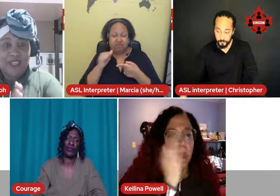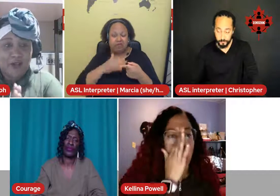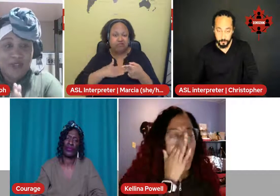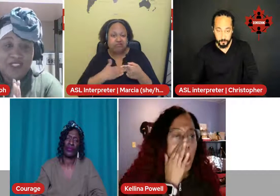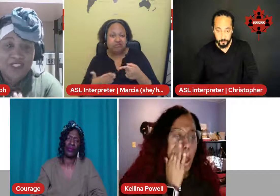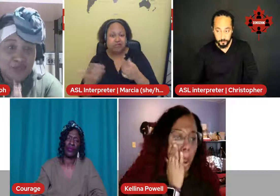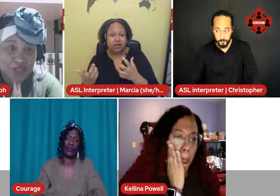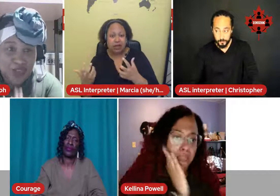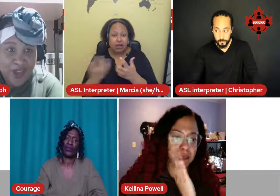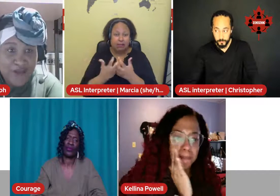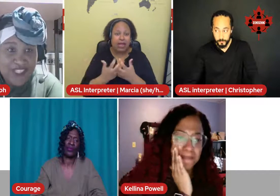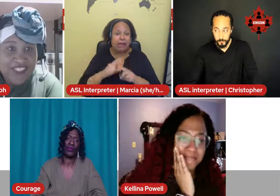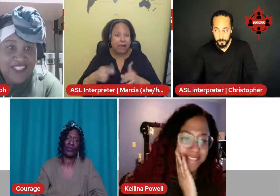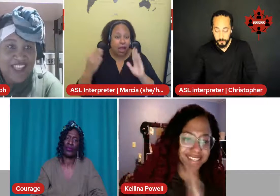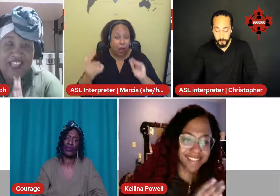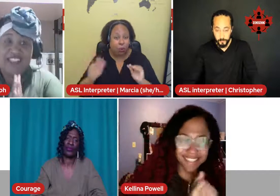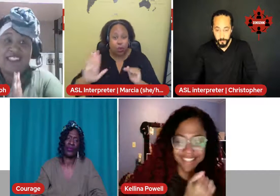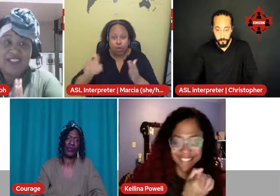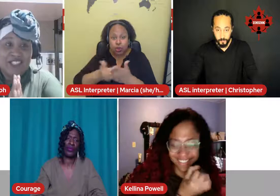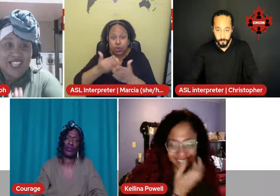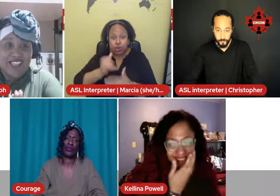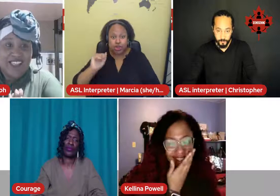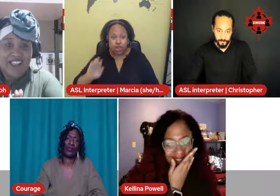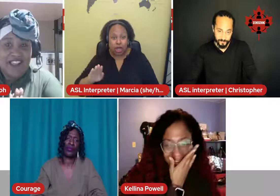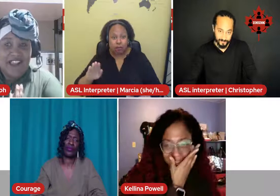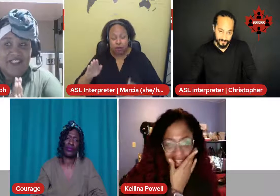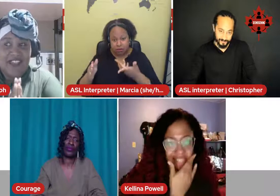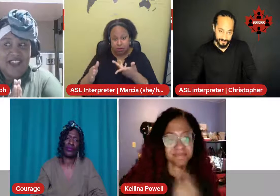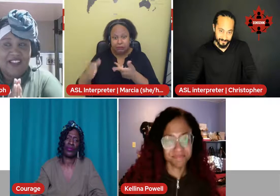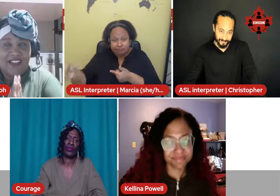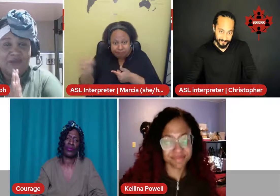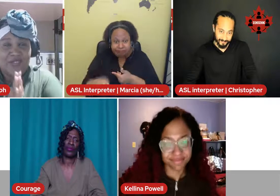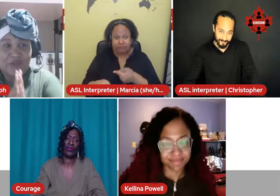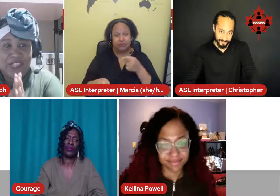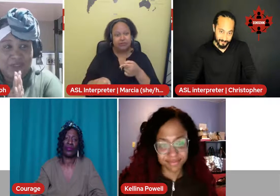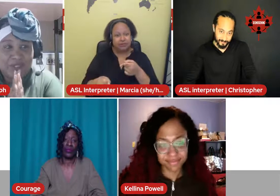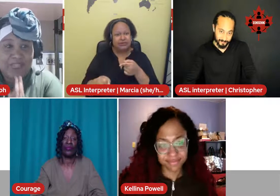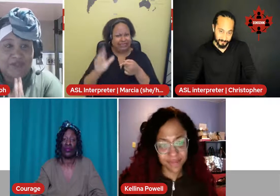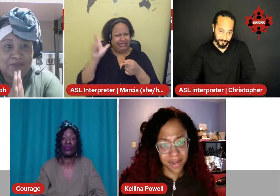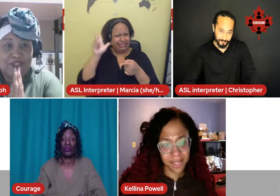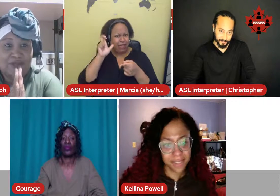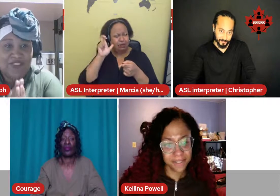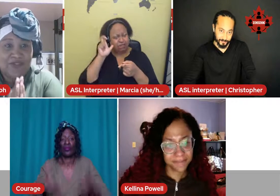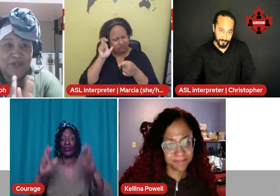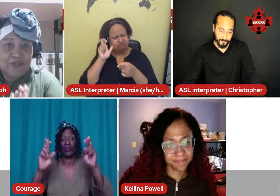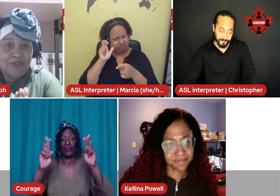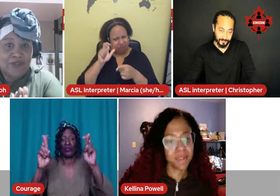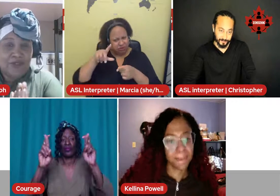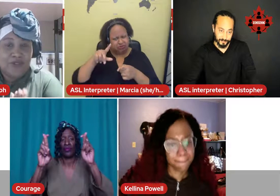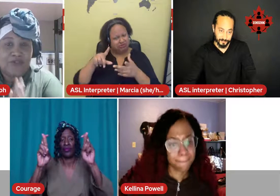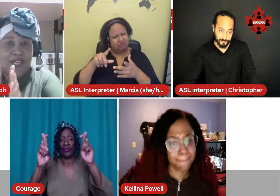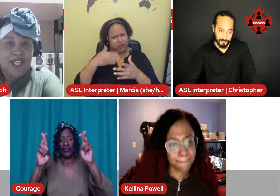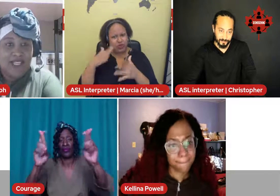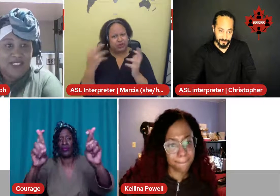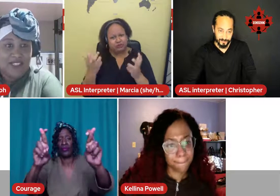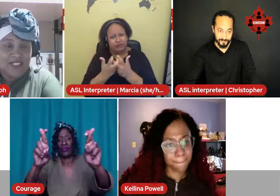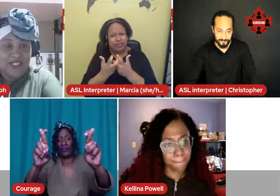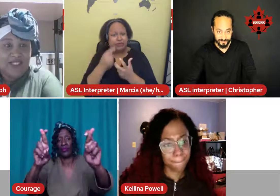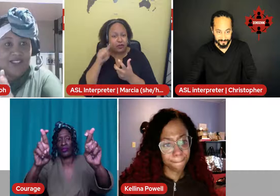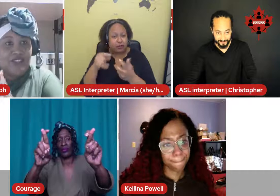I hope with this new job, and it sounds like it, that it was, it was meant to be for you to find this